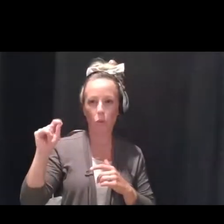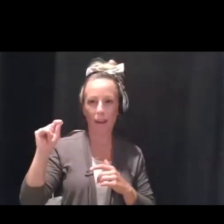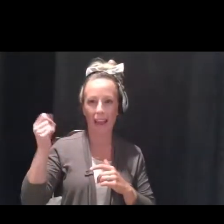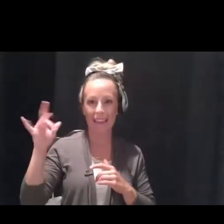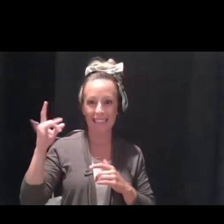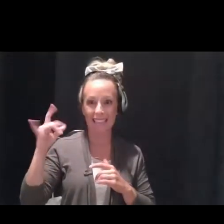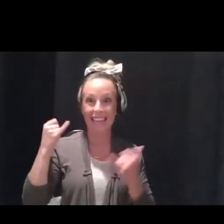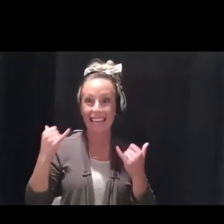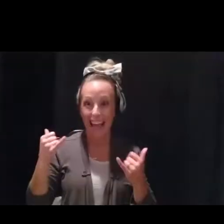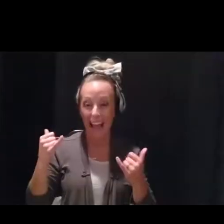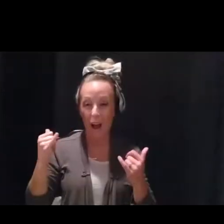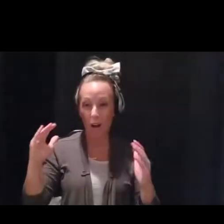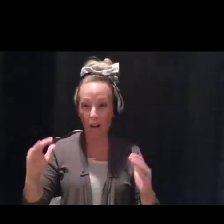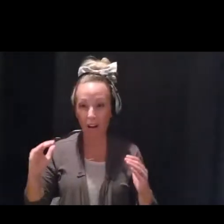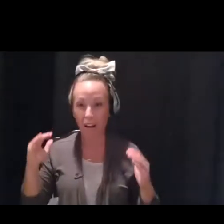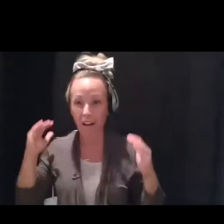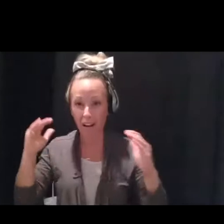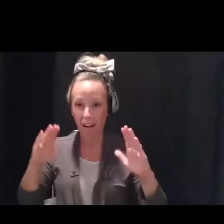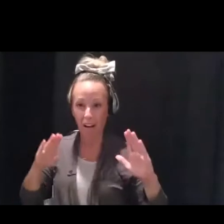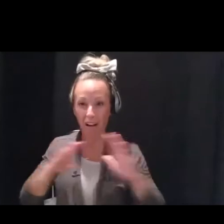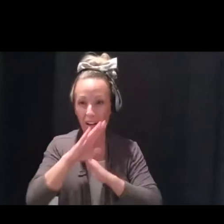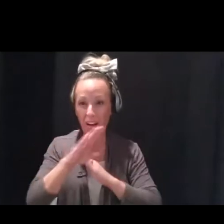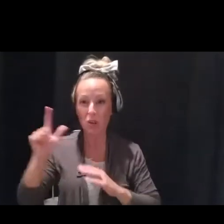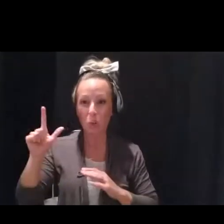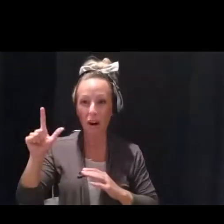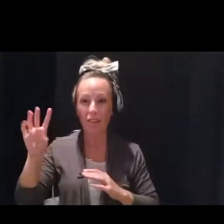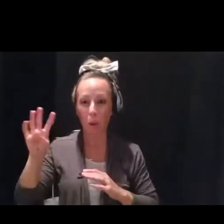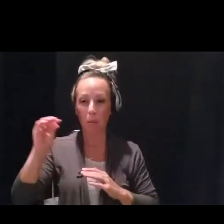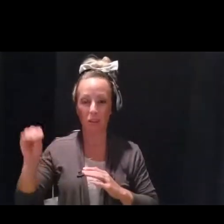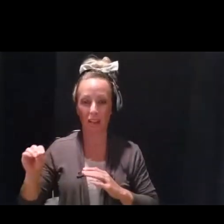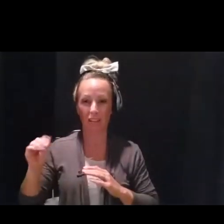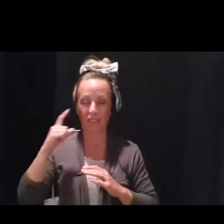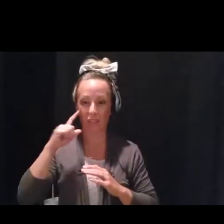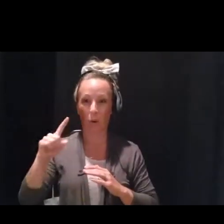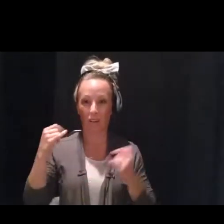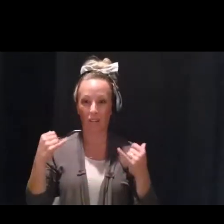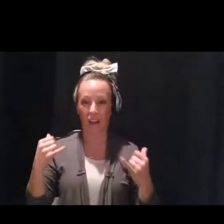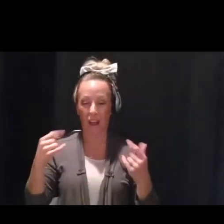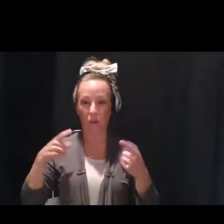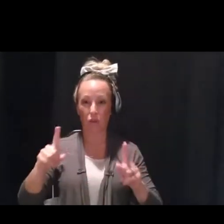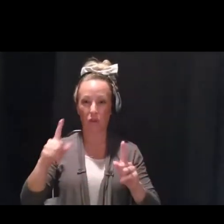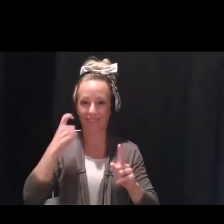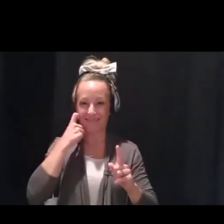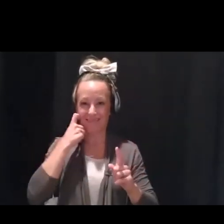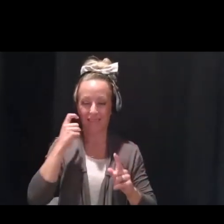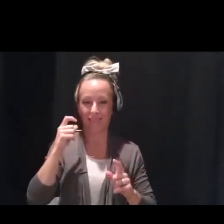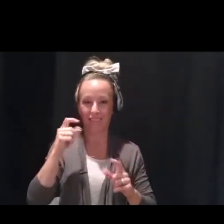% of that age range that were reporting psychological distress this past April. I also